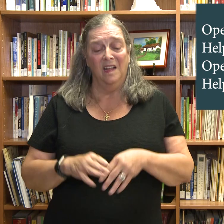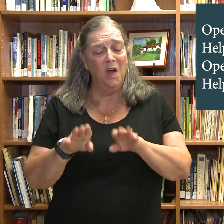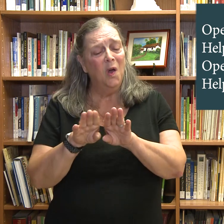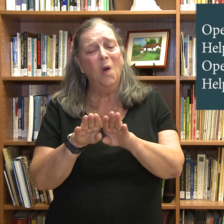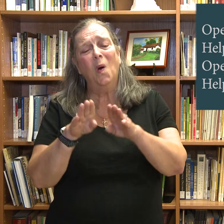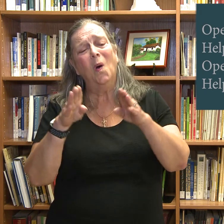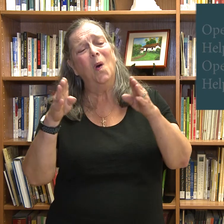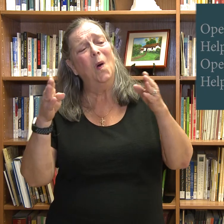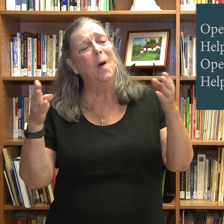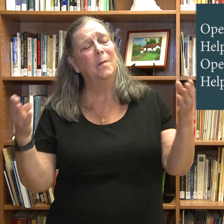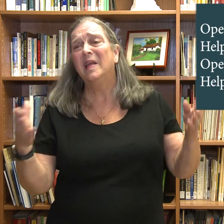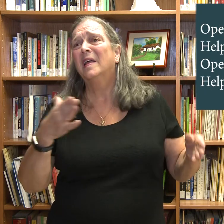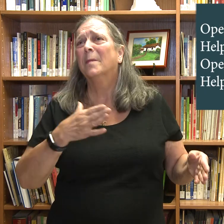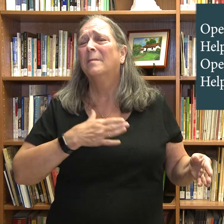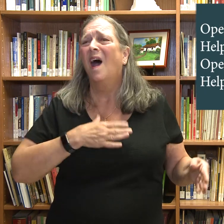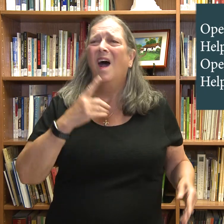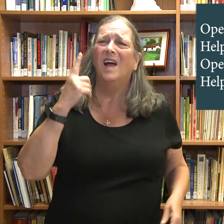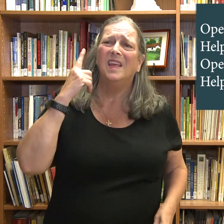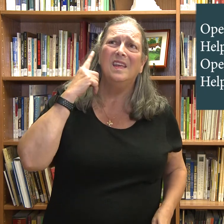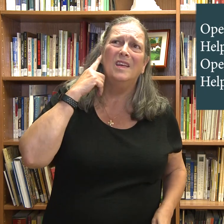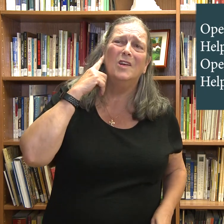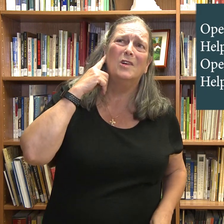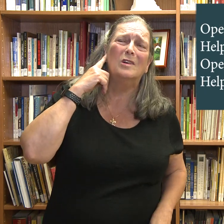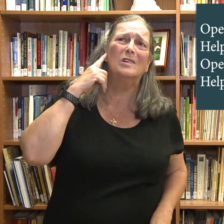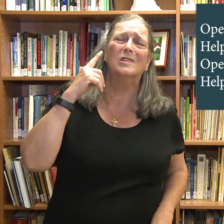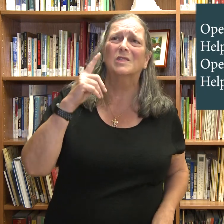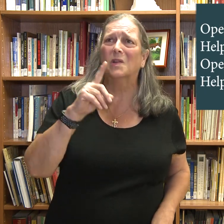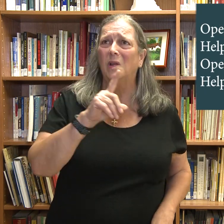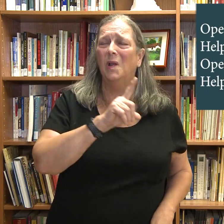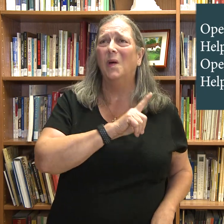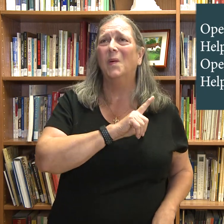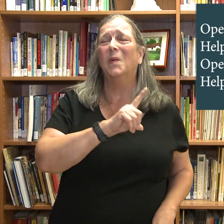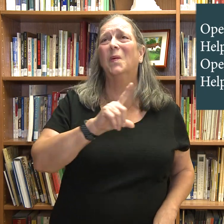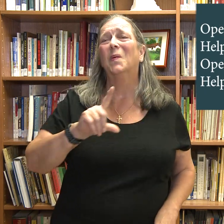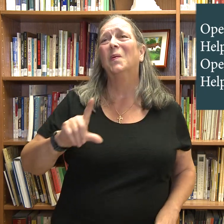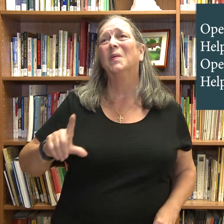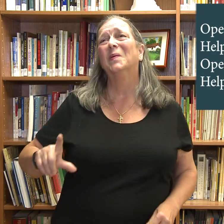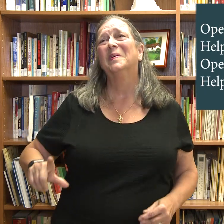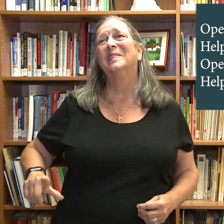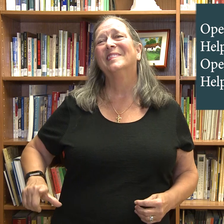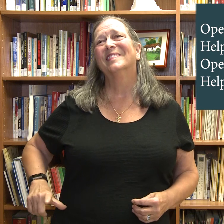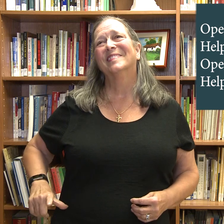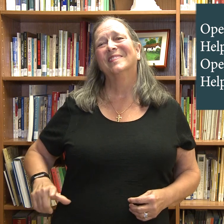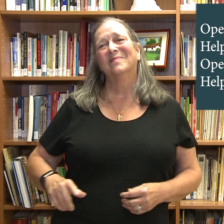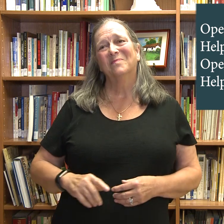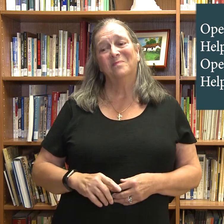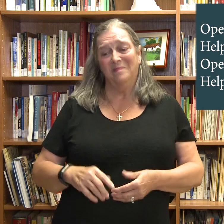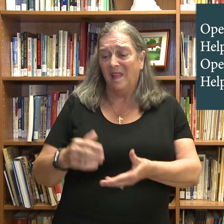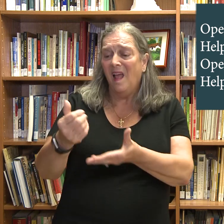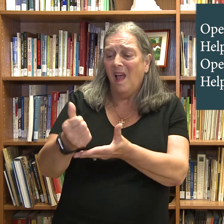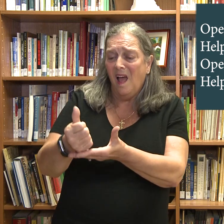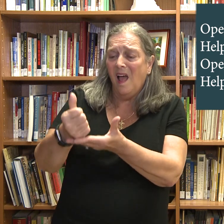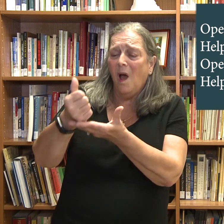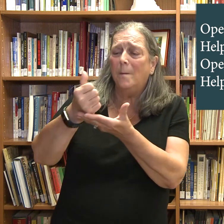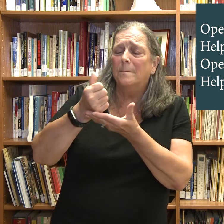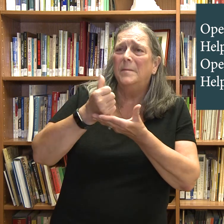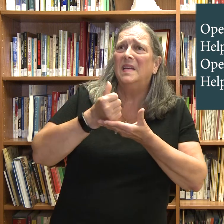Open my ears, Lord Help me